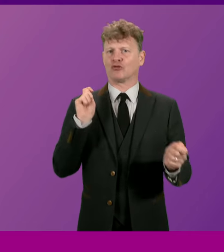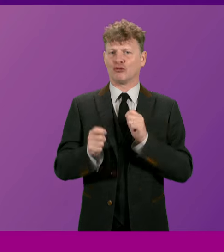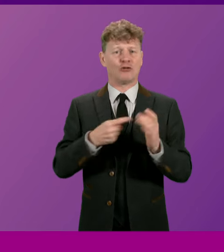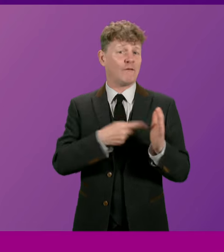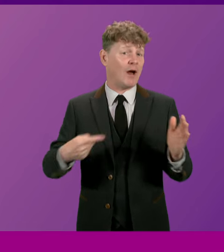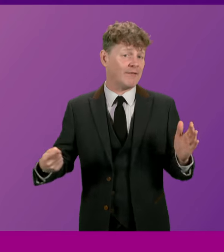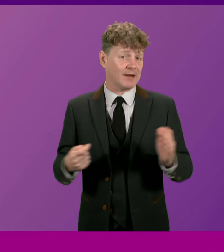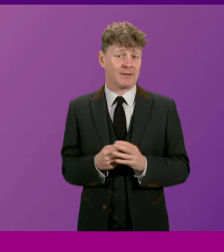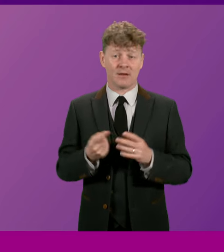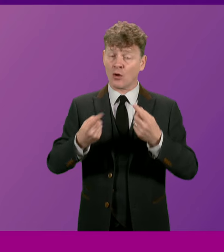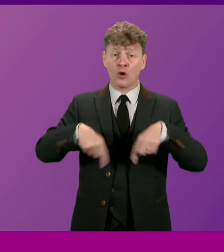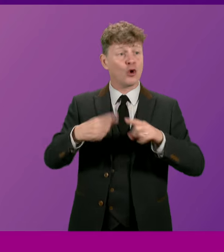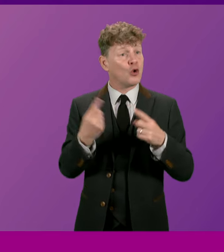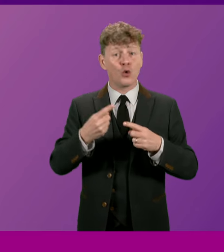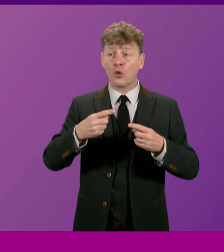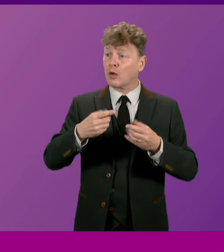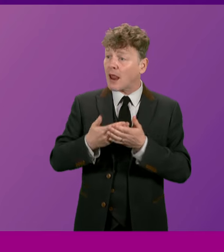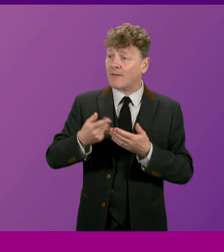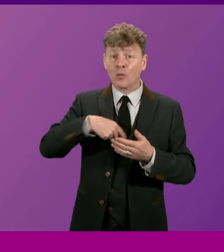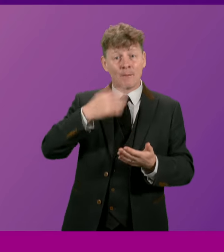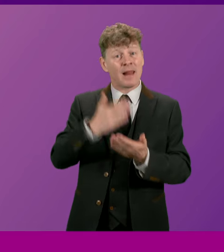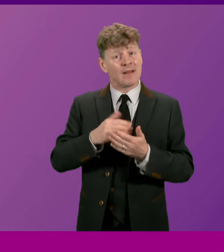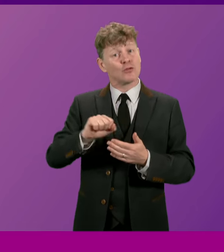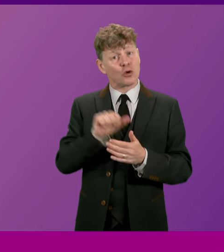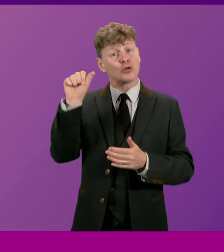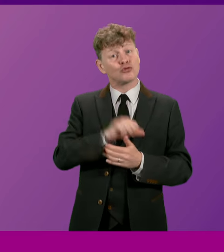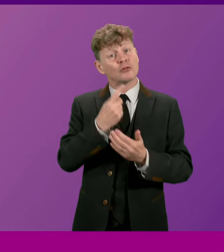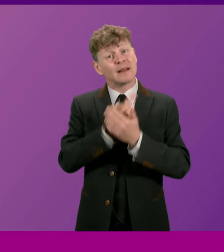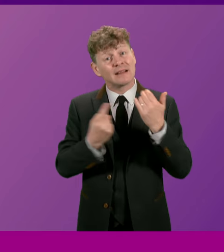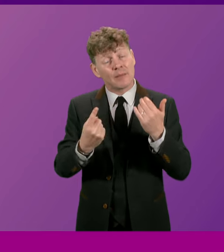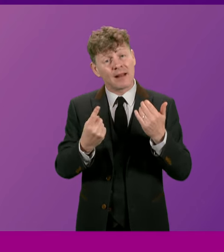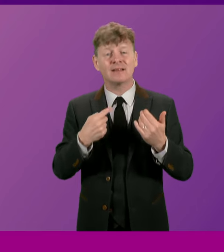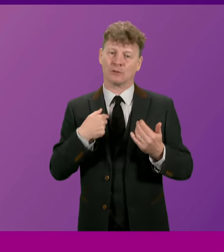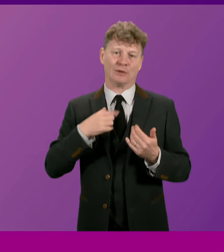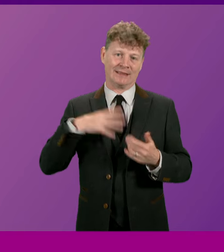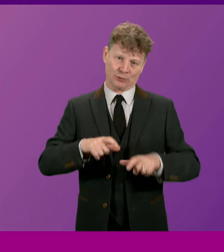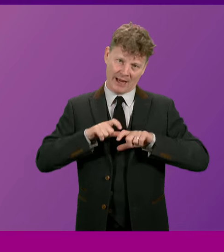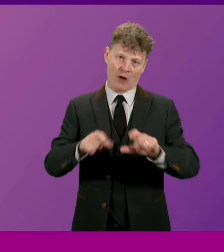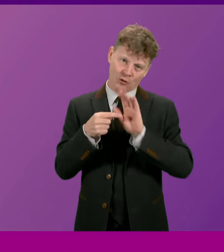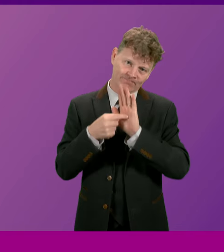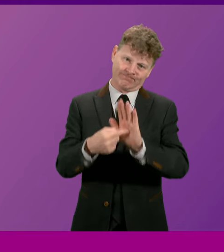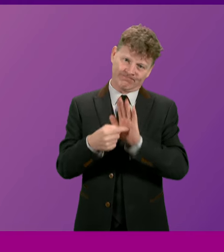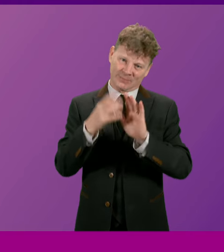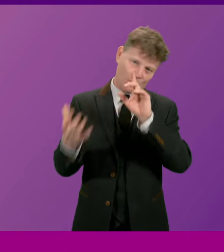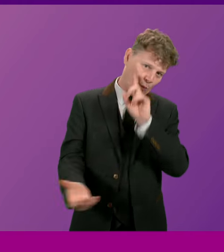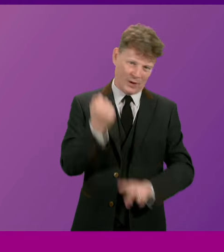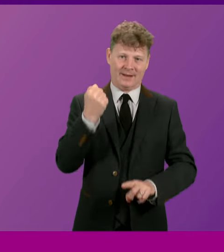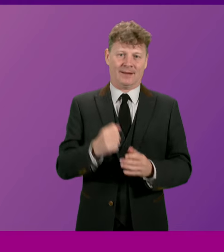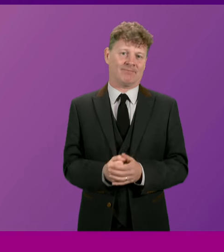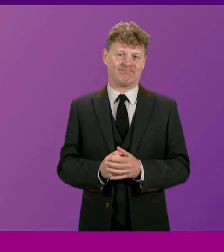It is now up to those of us who believe that Scotland should be an independent country to make that case and to win that future.